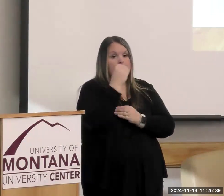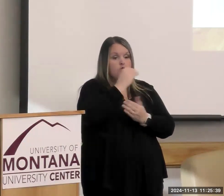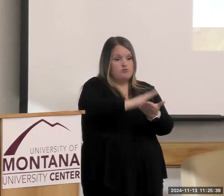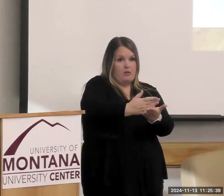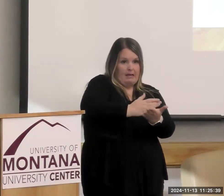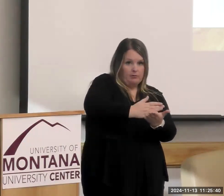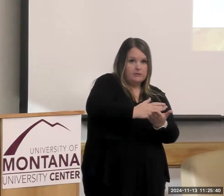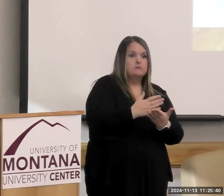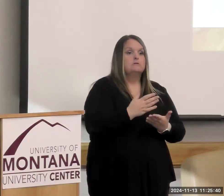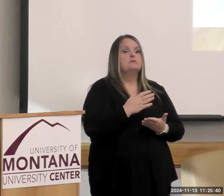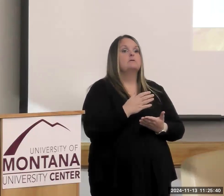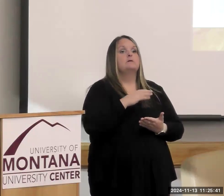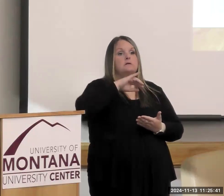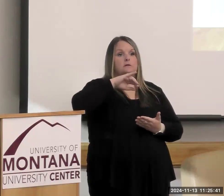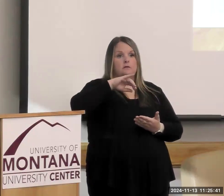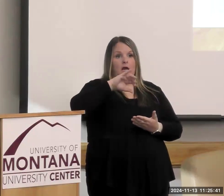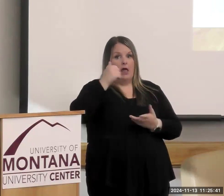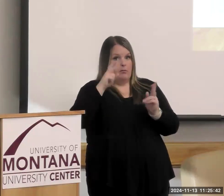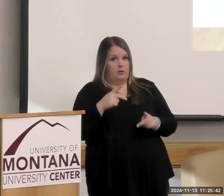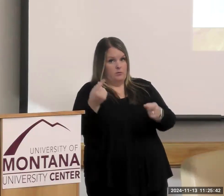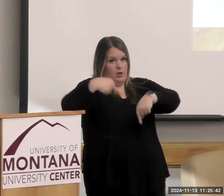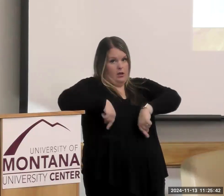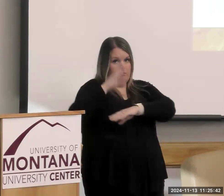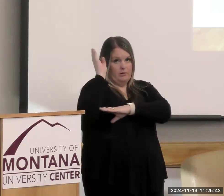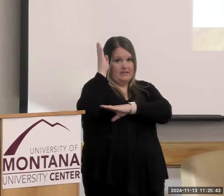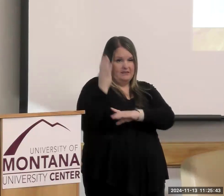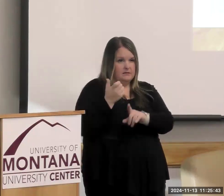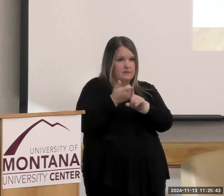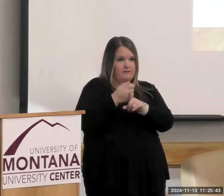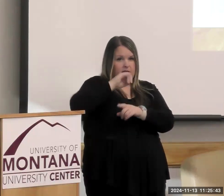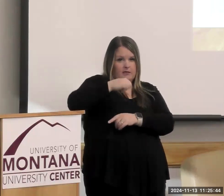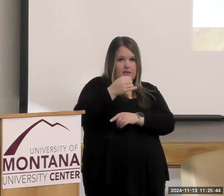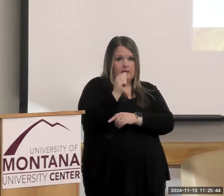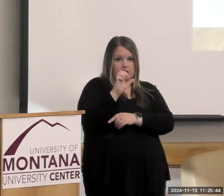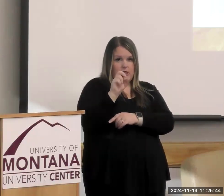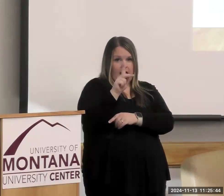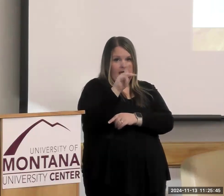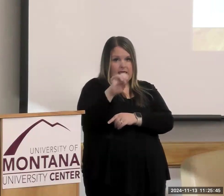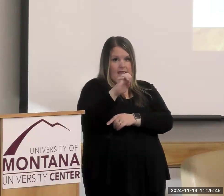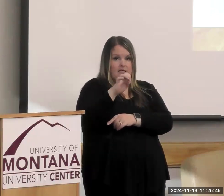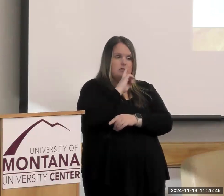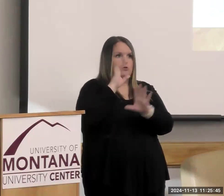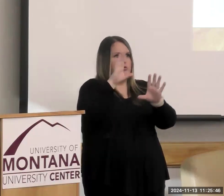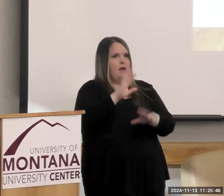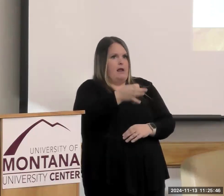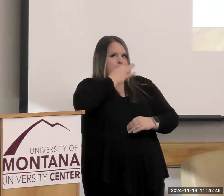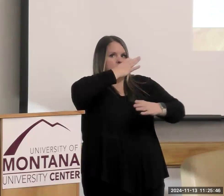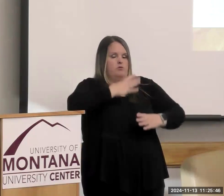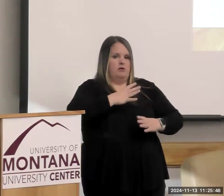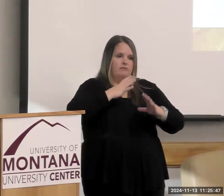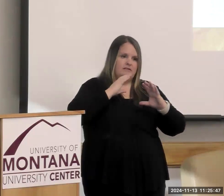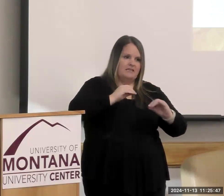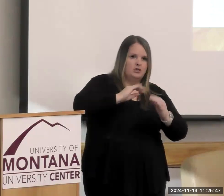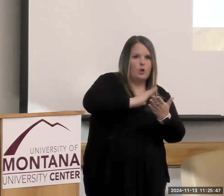Jackie is going to be here sharing information with you, and she's an expert in delivery of cooking classes for people